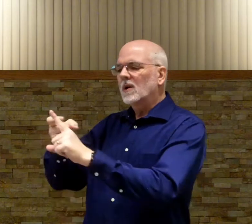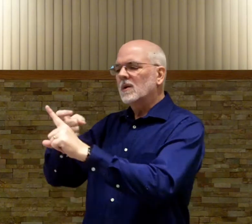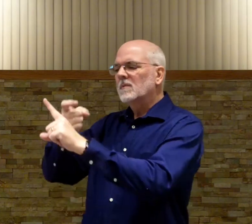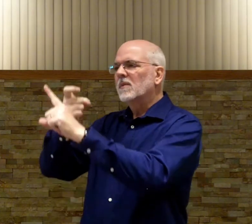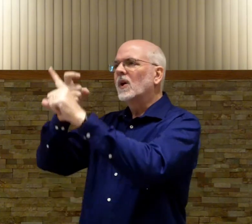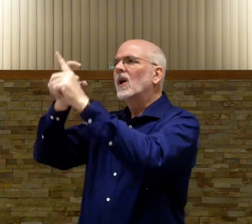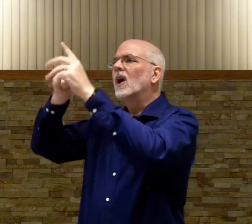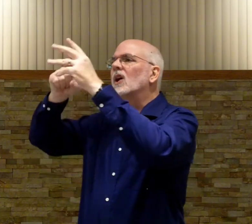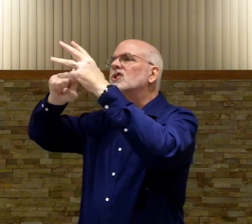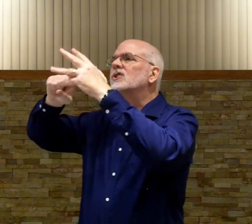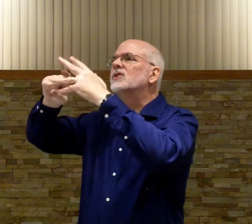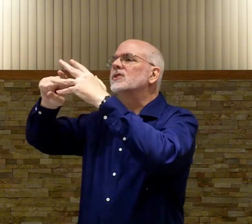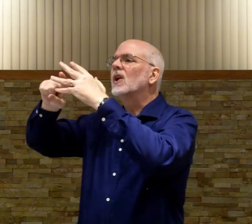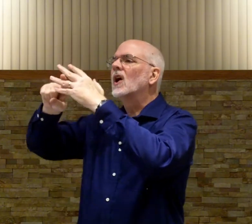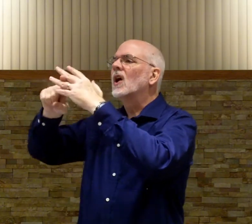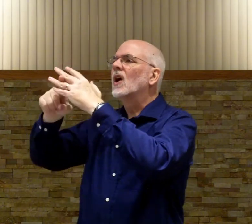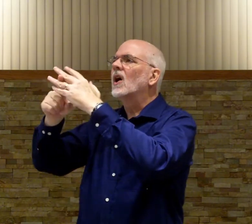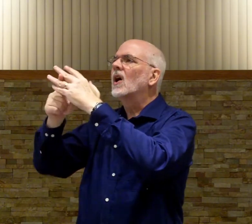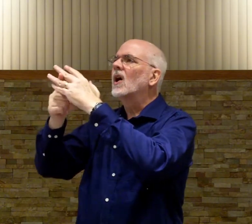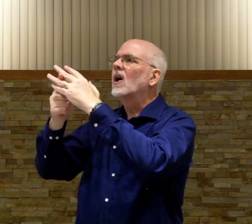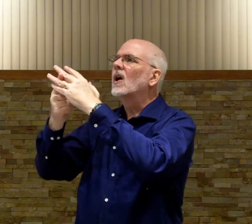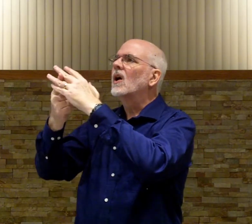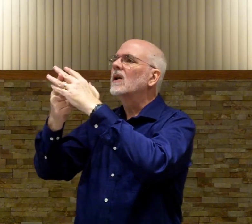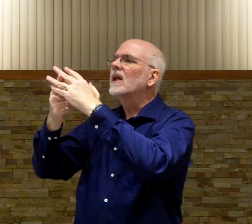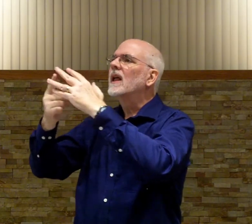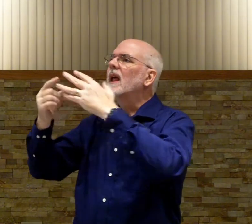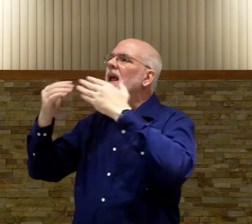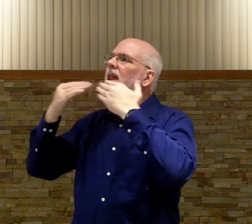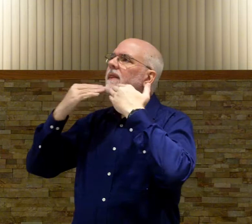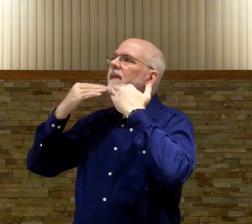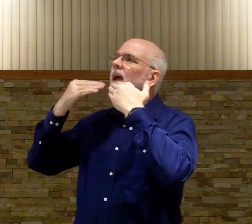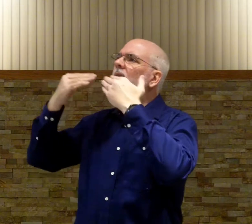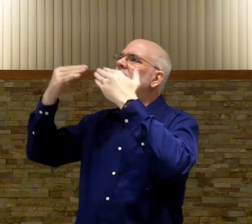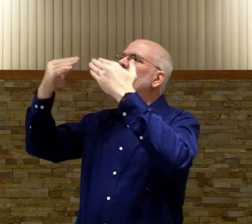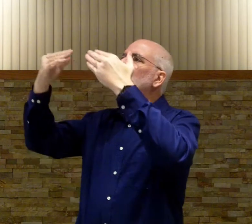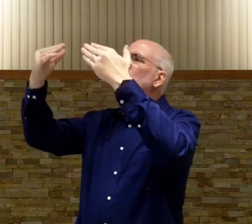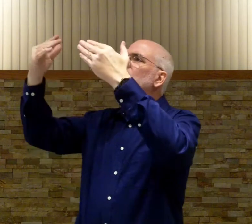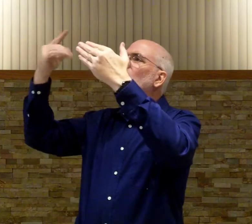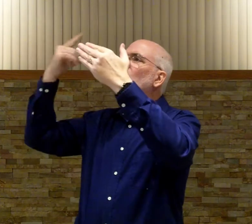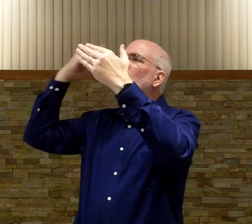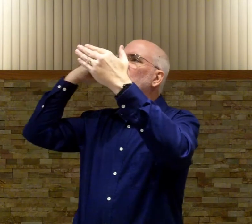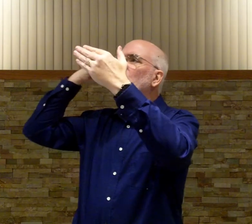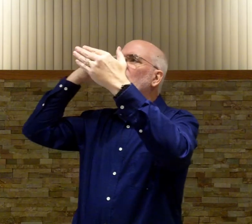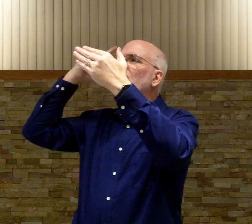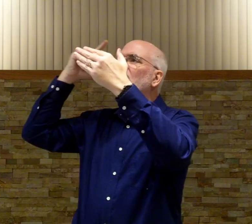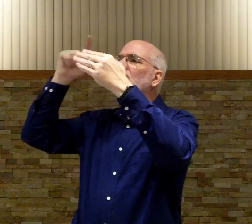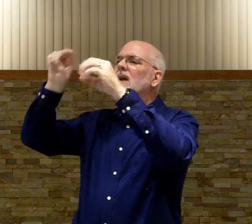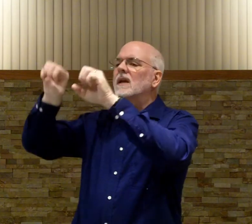the start thank you for breaking